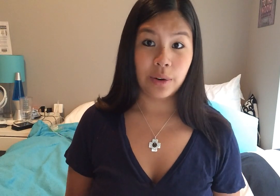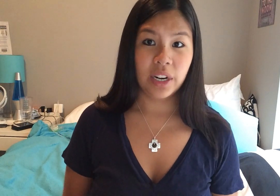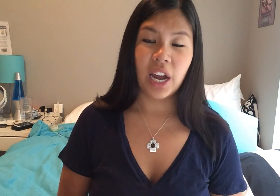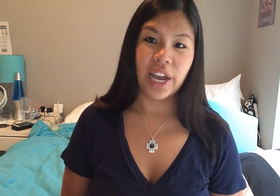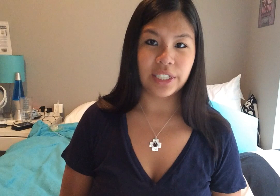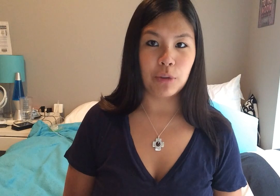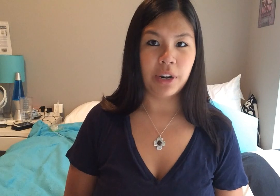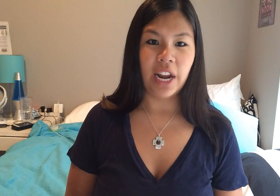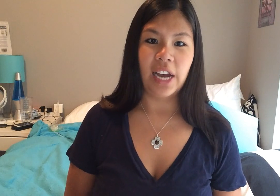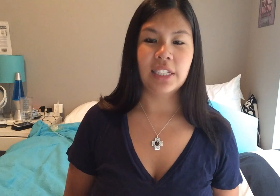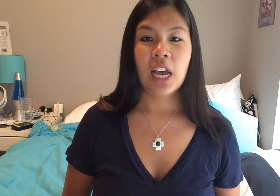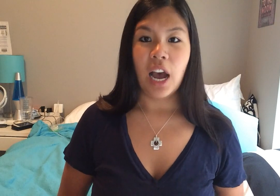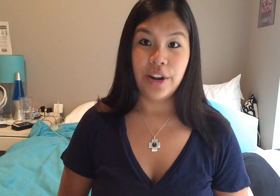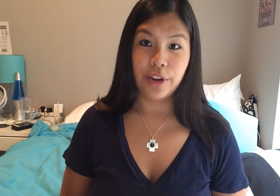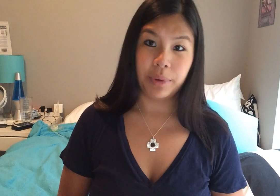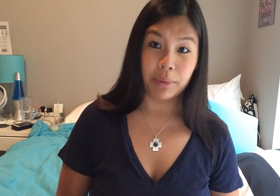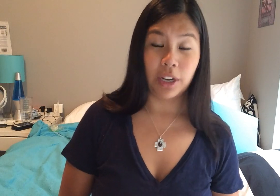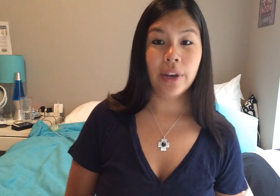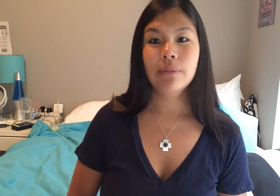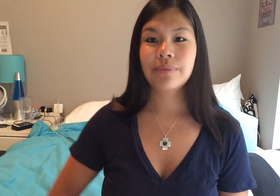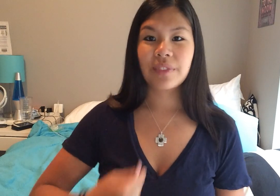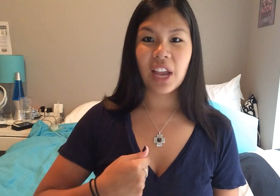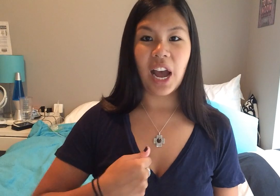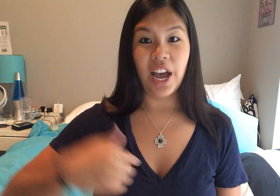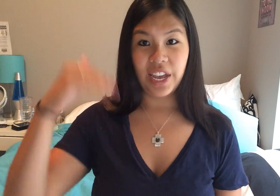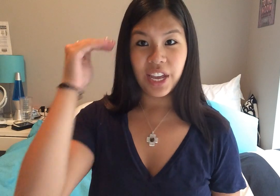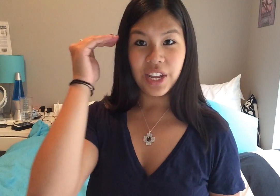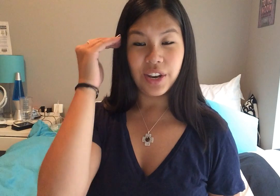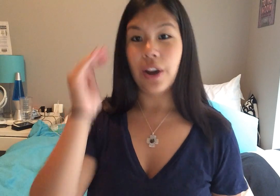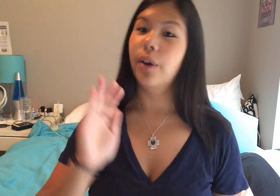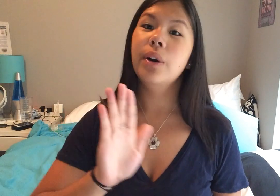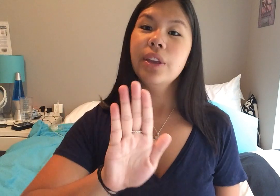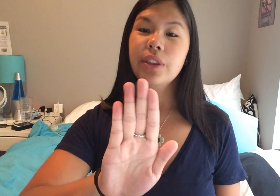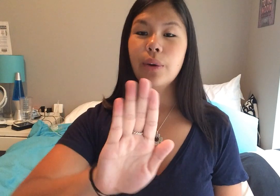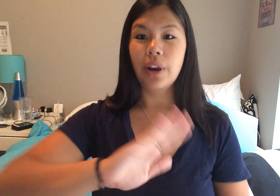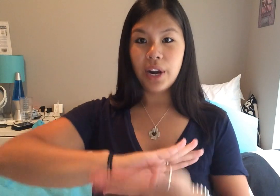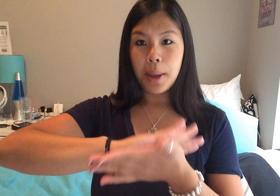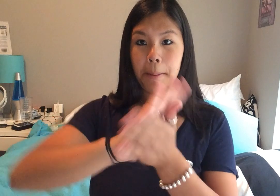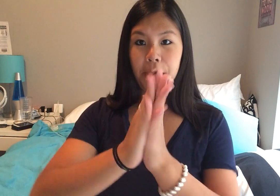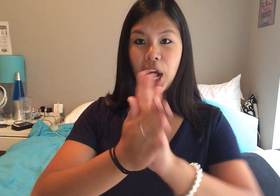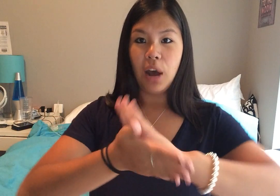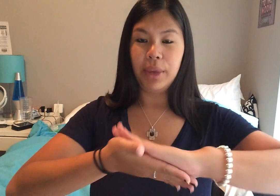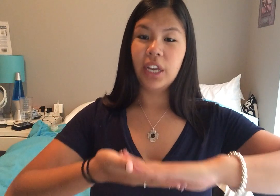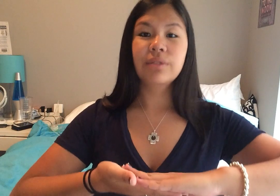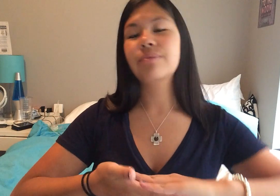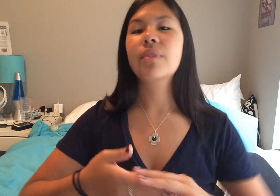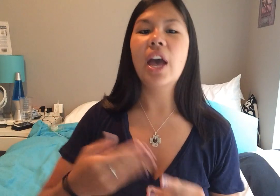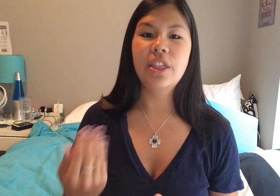core, I interpret it as, I know you're becoming annoyed, I know you're becoming, and